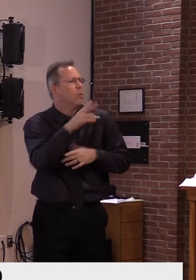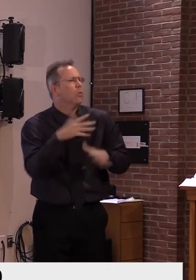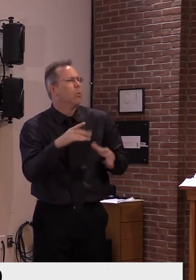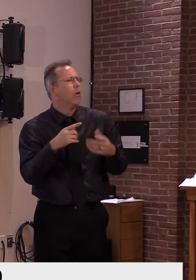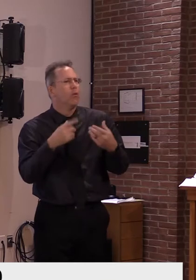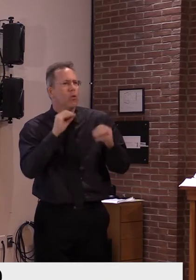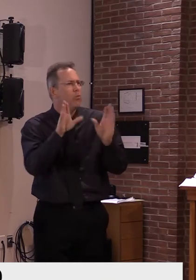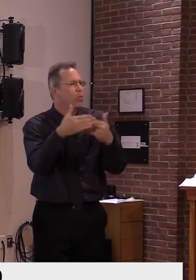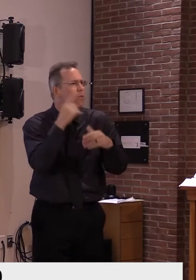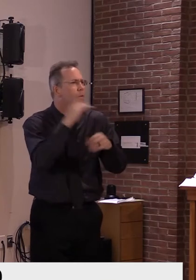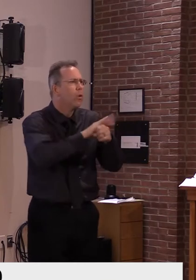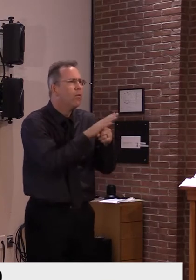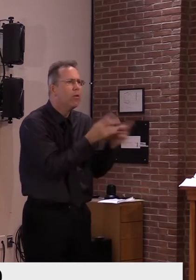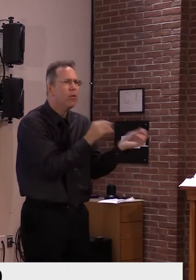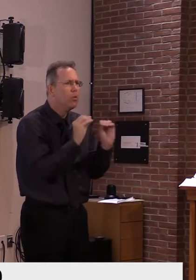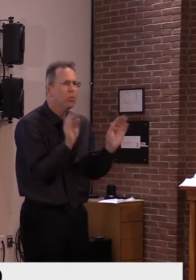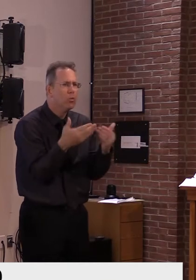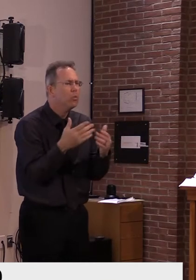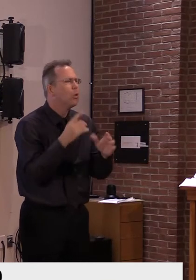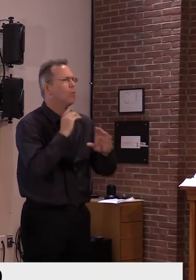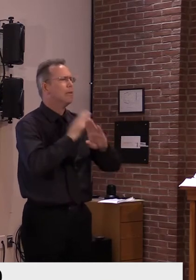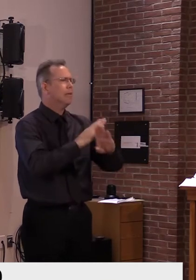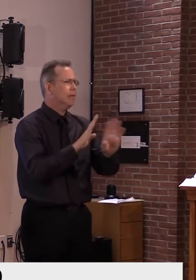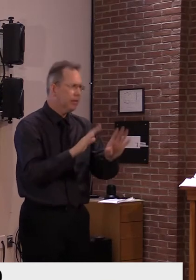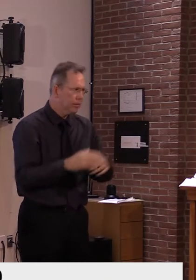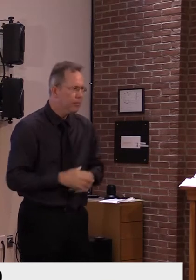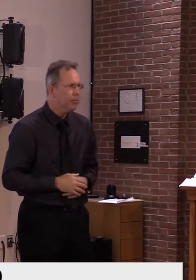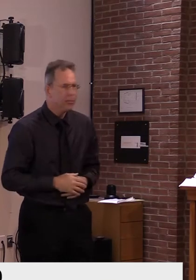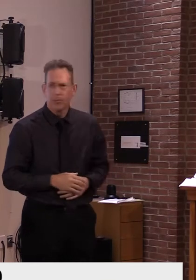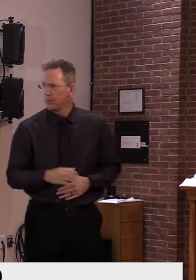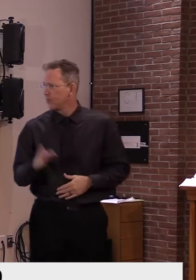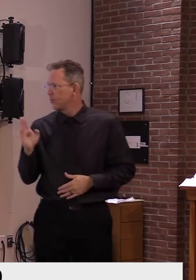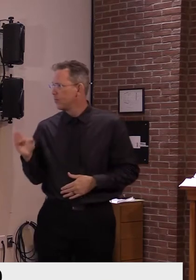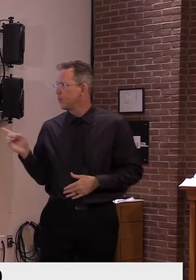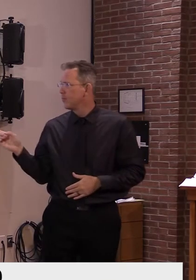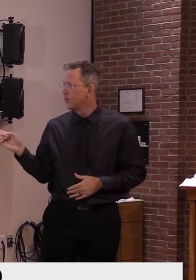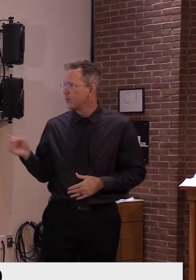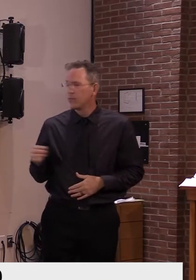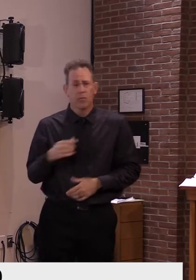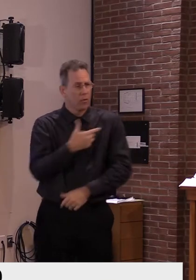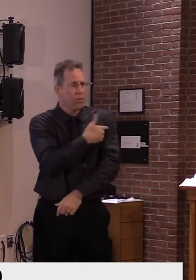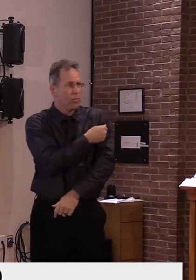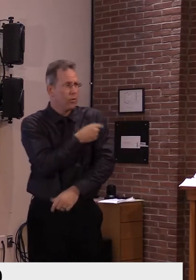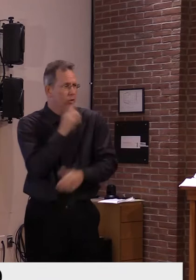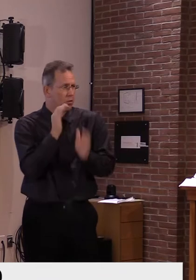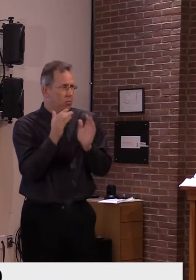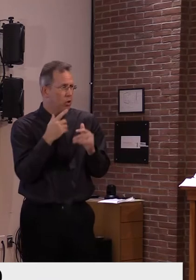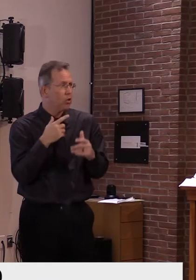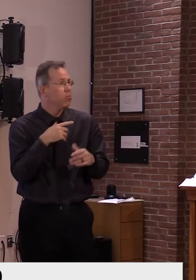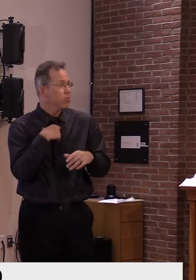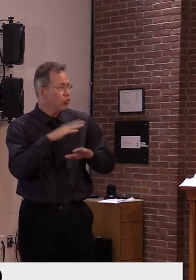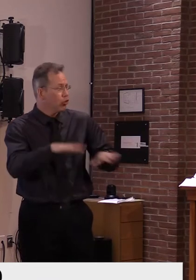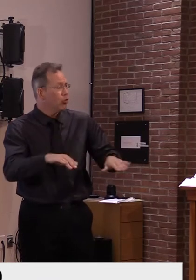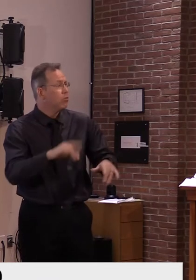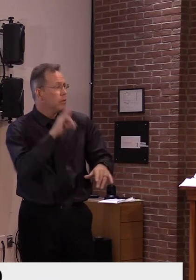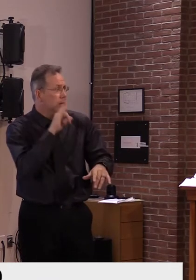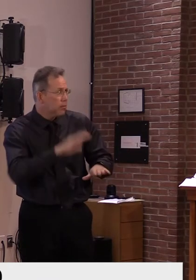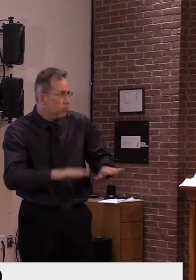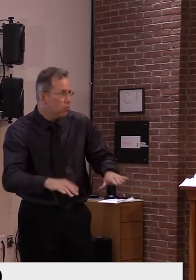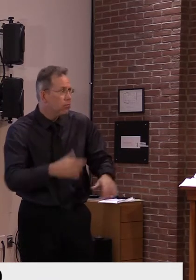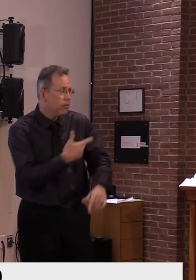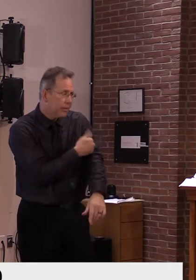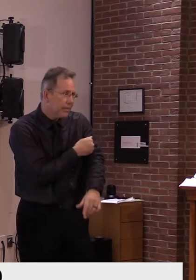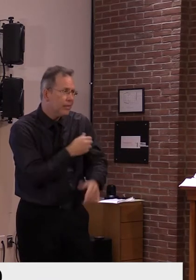Those that are older continue to outpace last year as well, while those in that 20 to 30 year old range are paced are not as